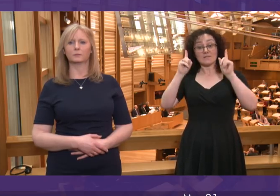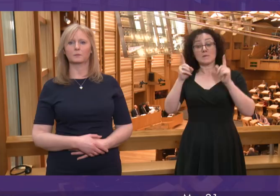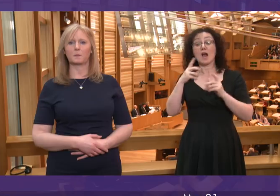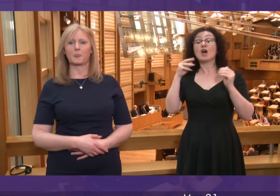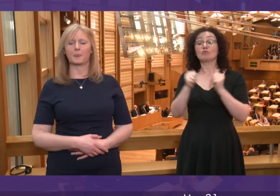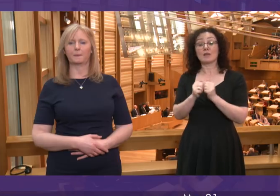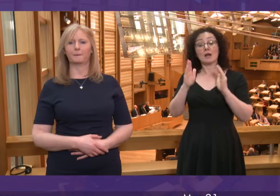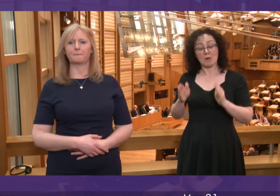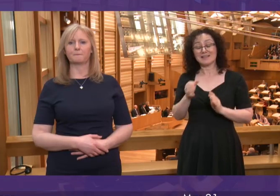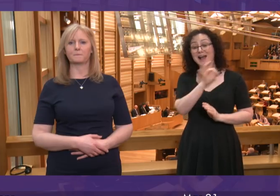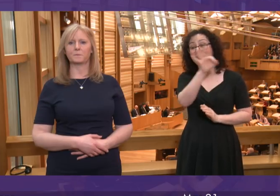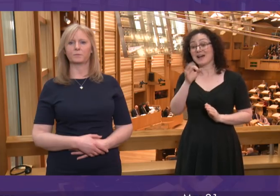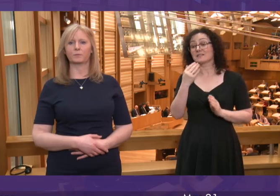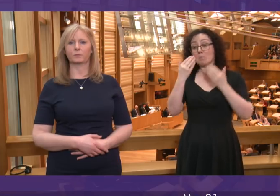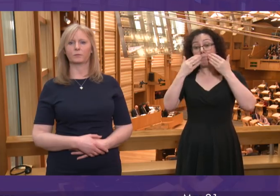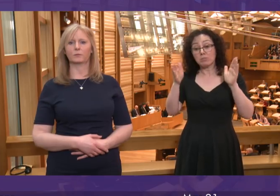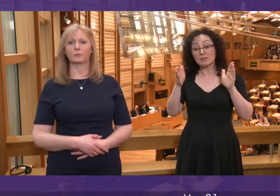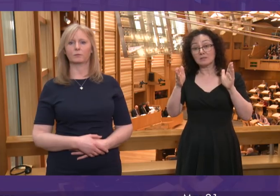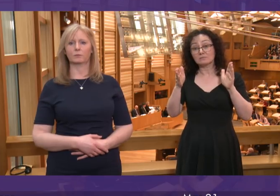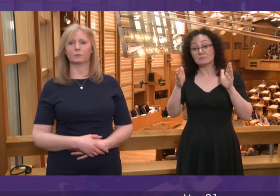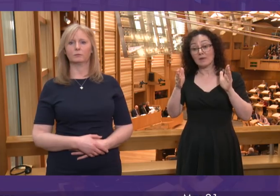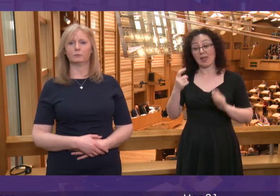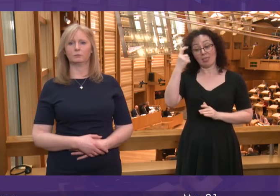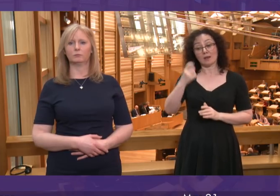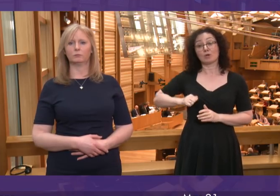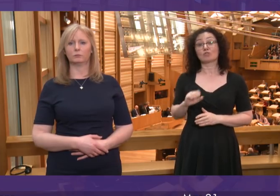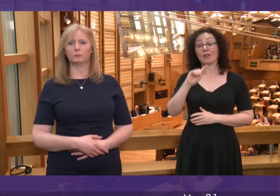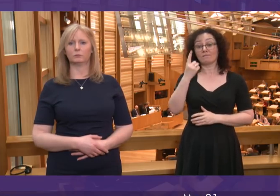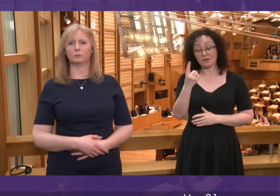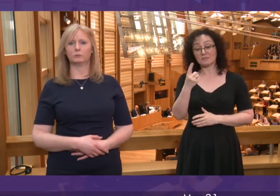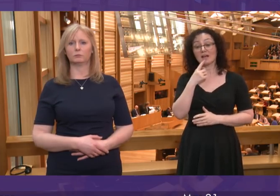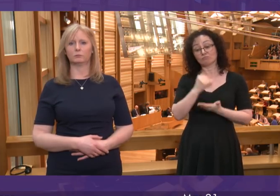all else fails, to do what is necessary and revoke Article 50?